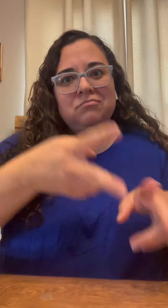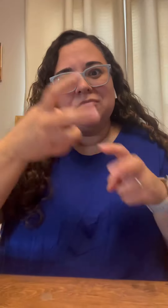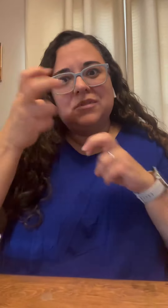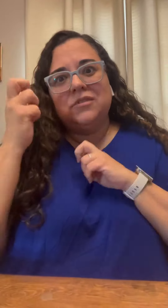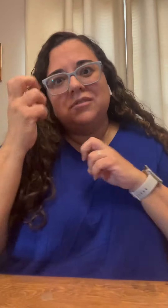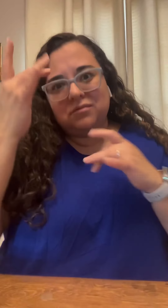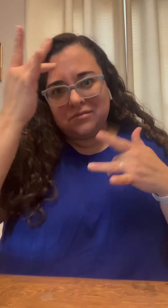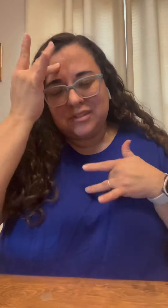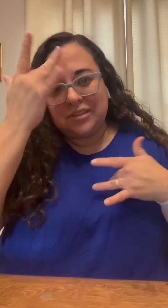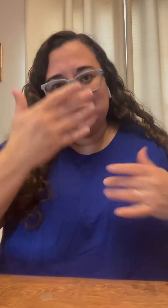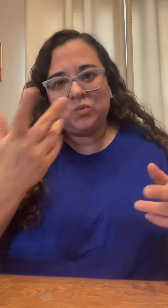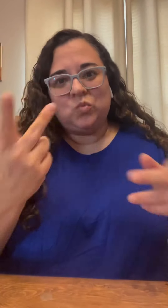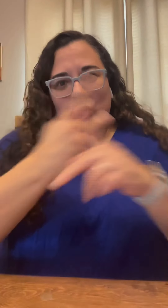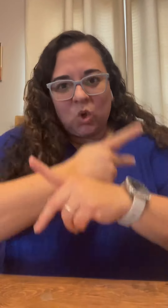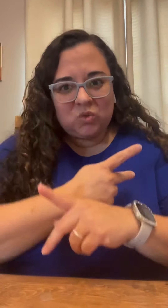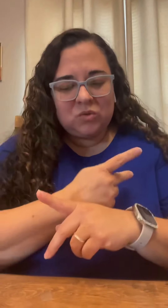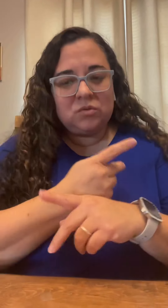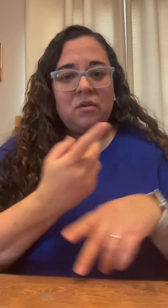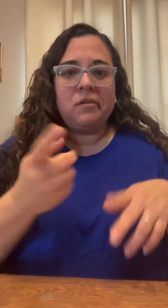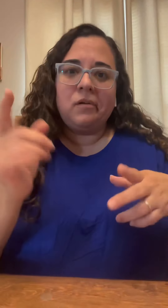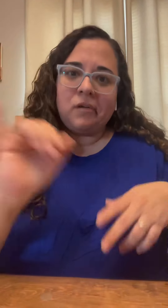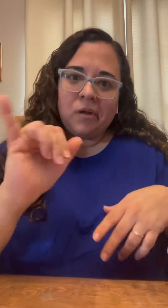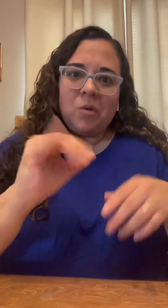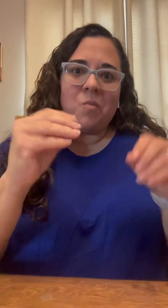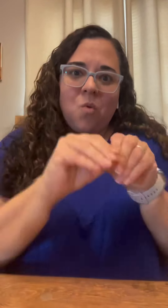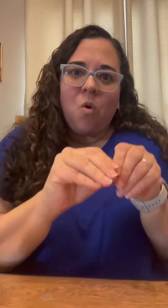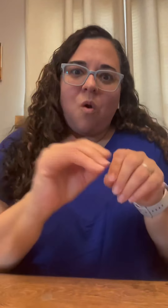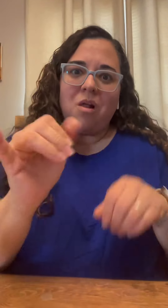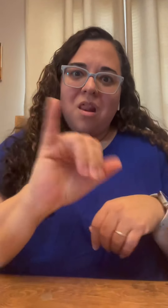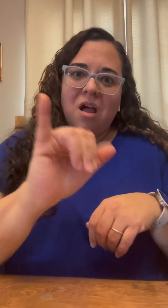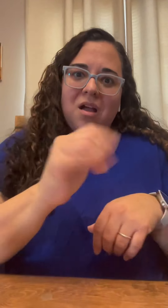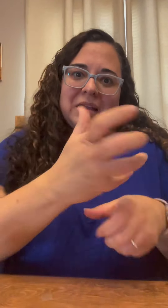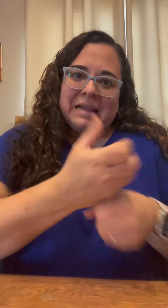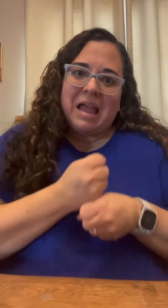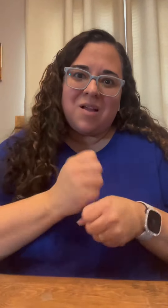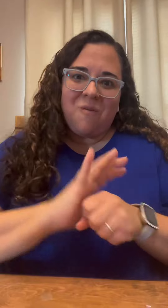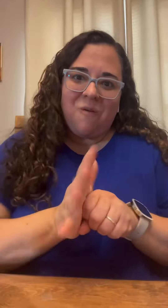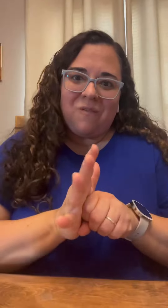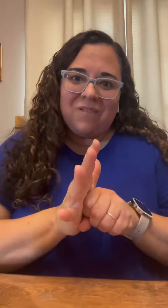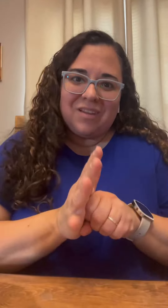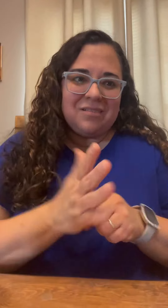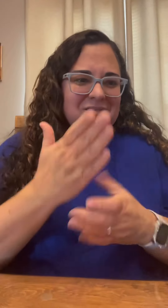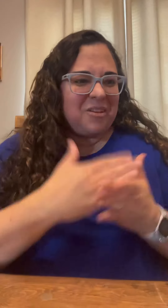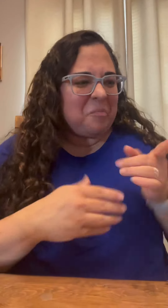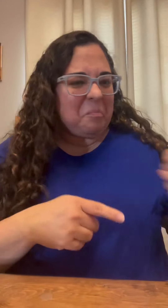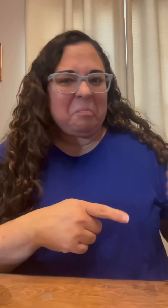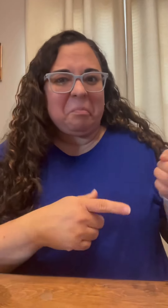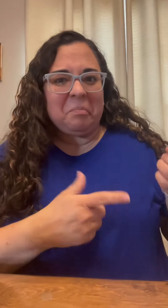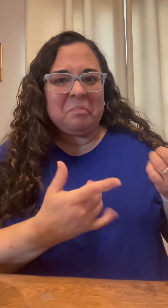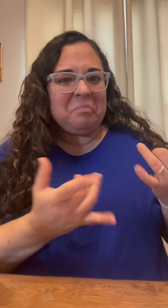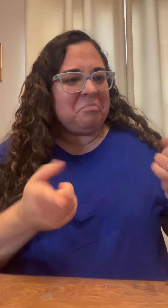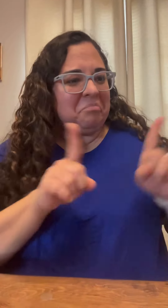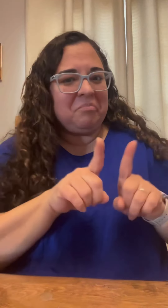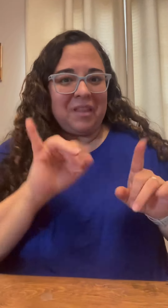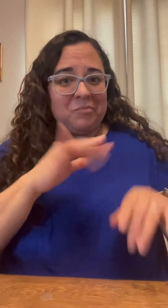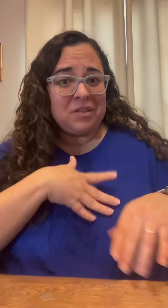to getting covid you're more likely to get extremely sick and have more complications you're also more likely to get covid